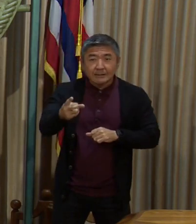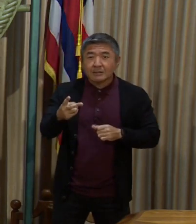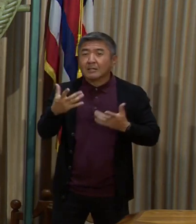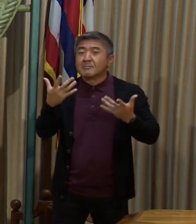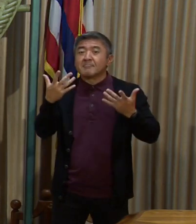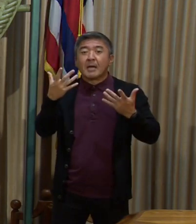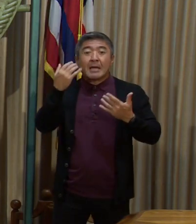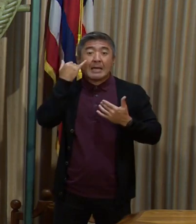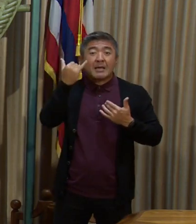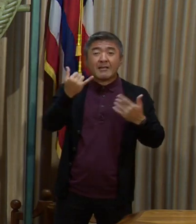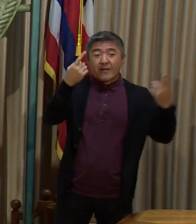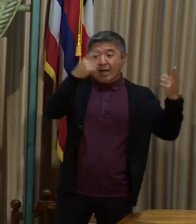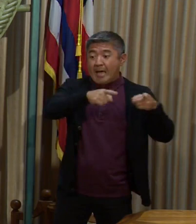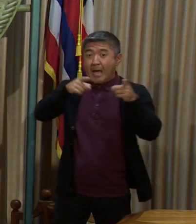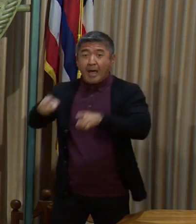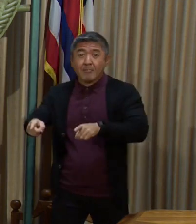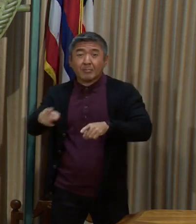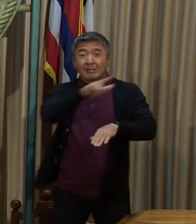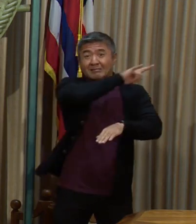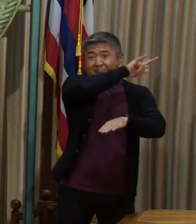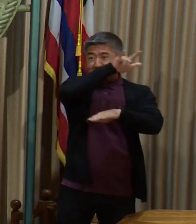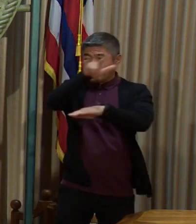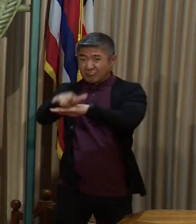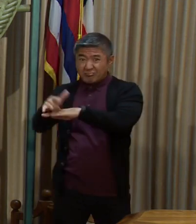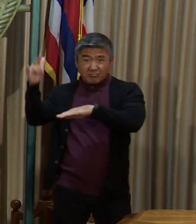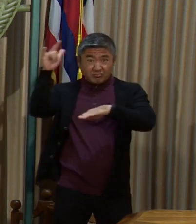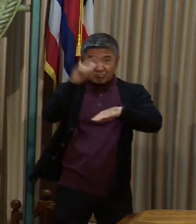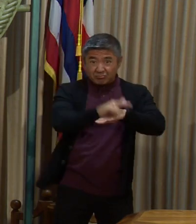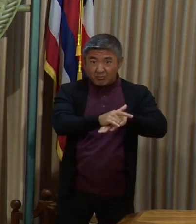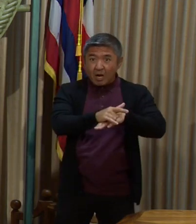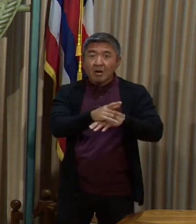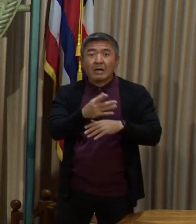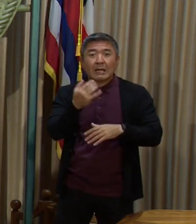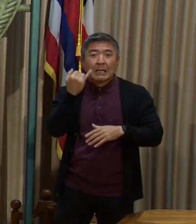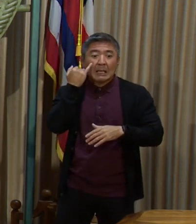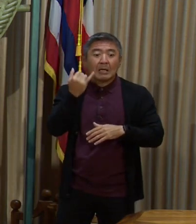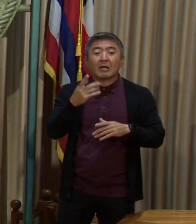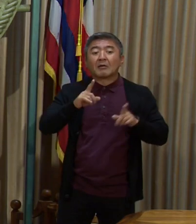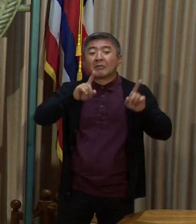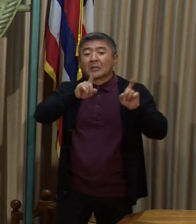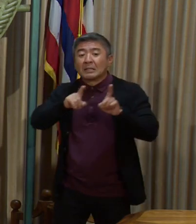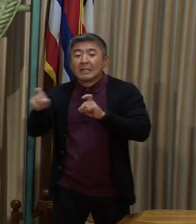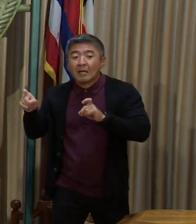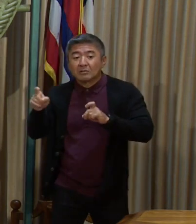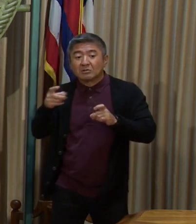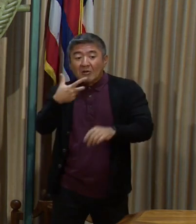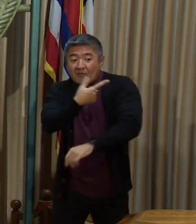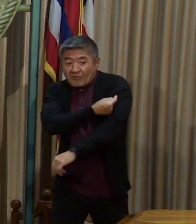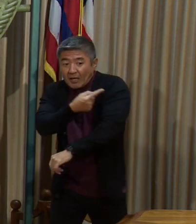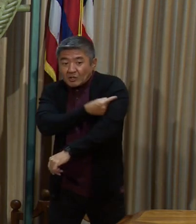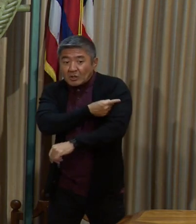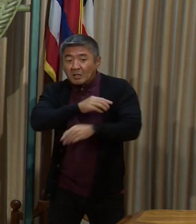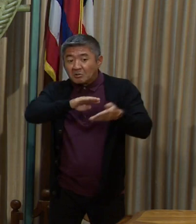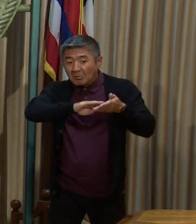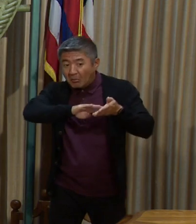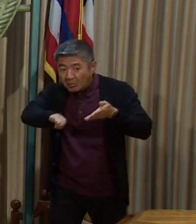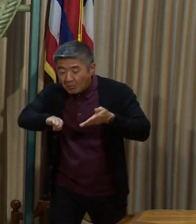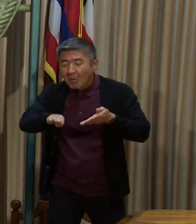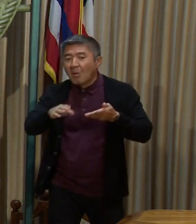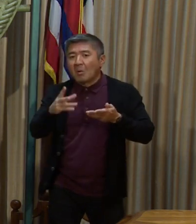delays it may inject into our screening process for inter-island travel.